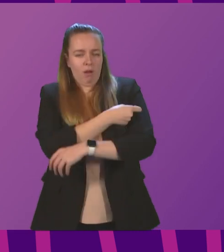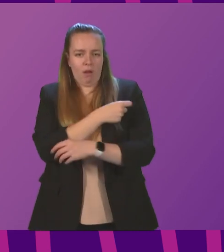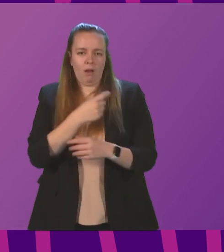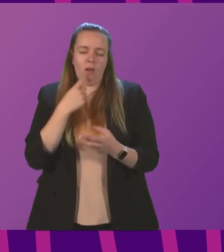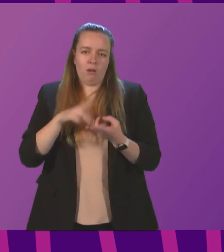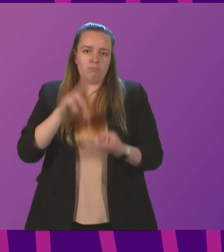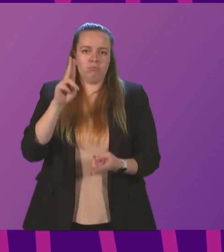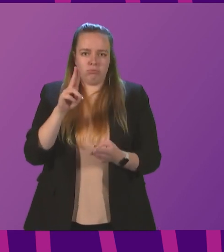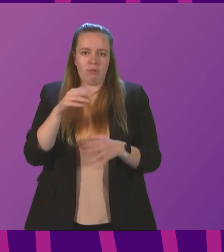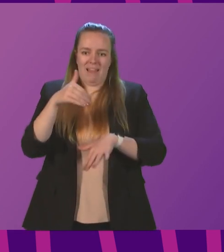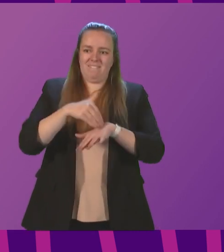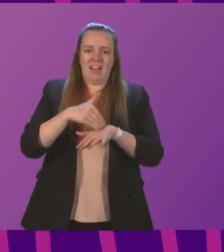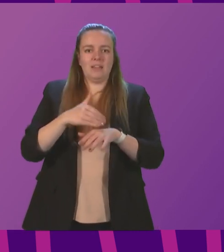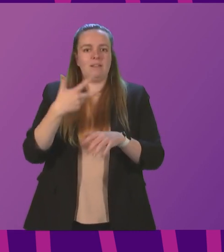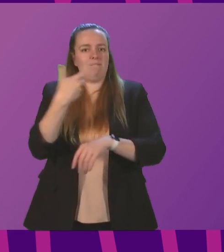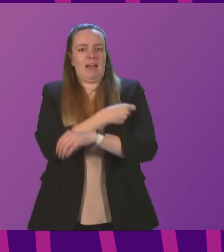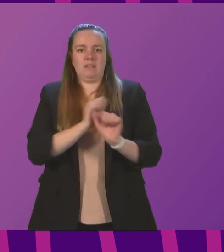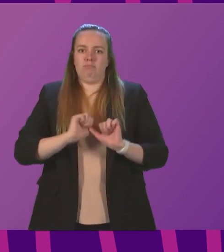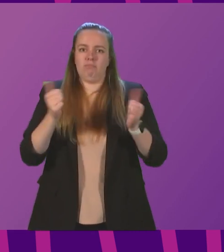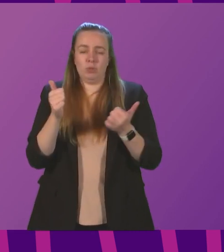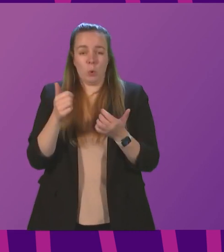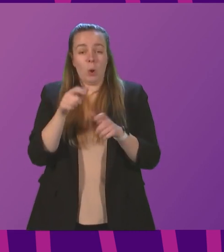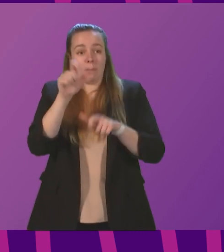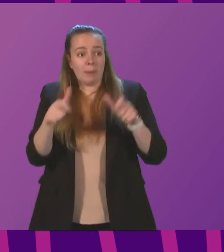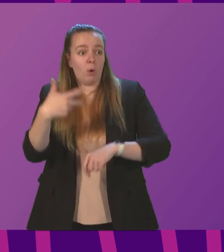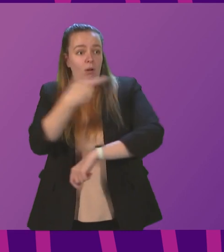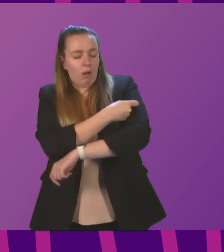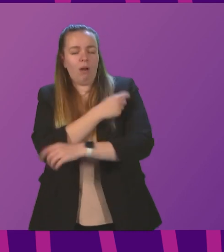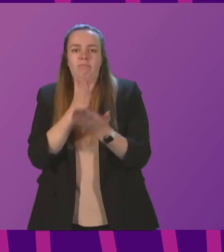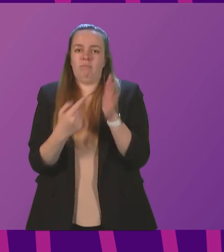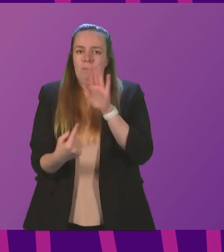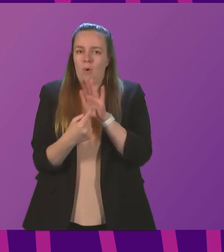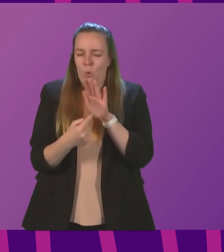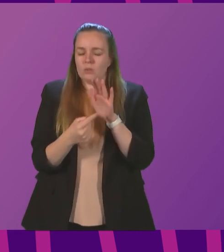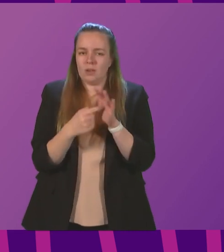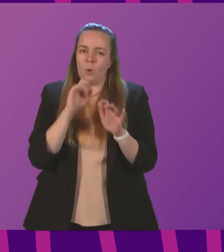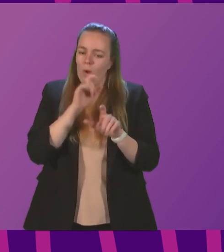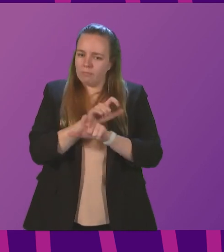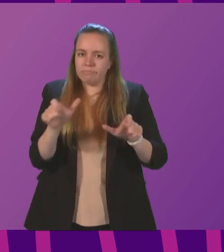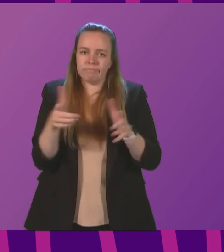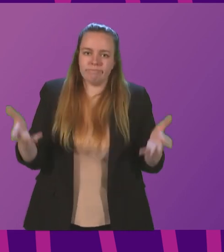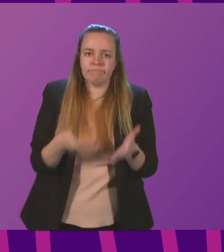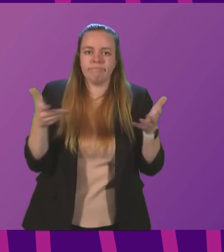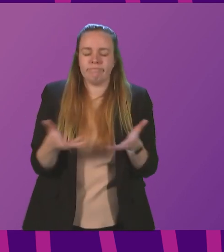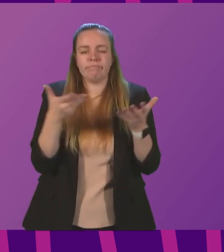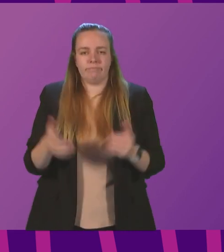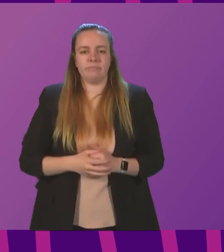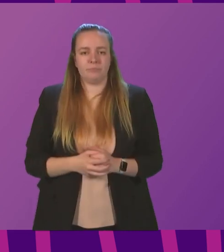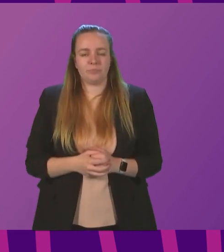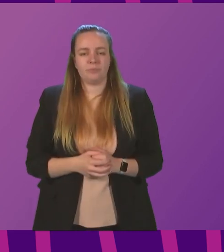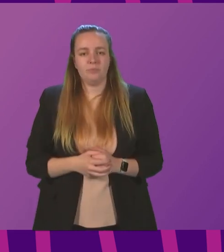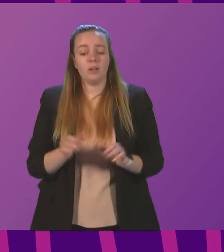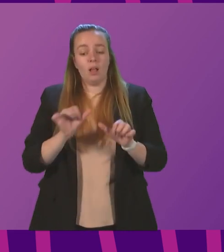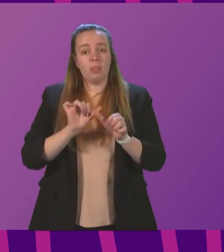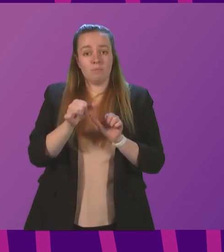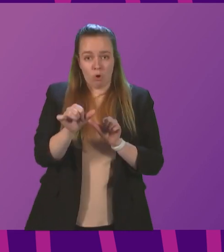effectiveness of the vaccine. So this high level of uptake is extremely important, we will continue to push it up as far as possible. The